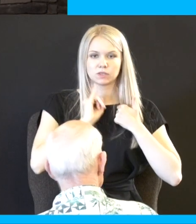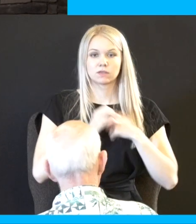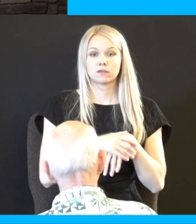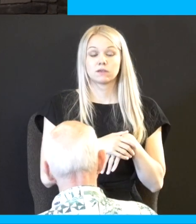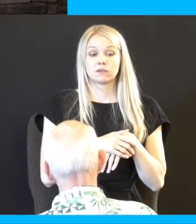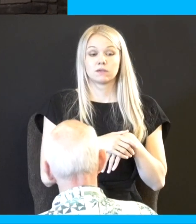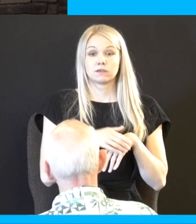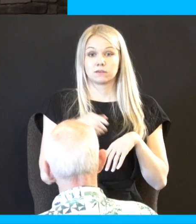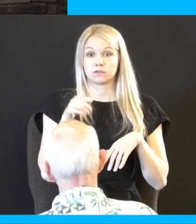we have a term for that